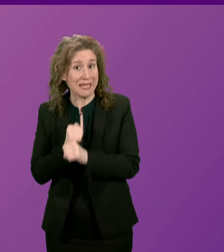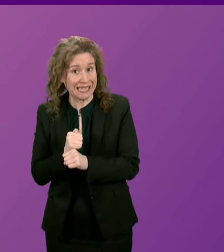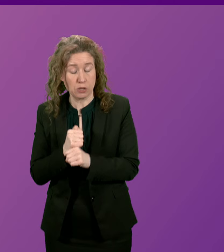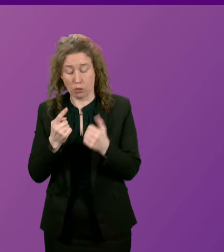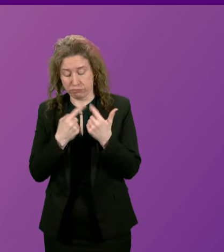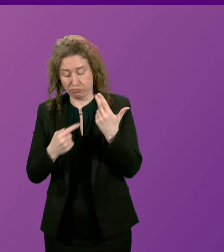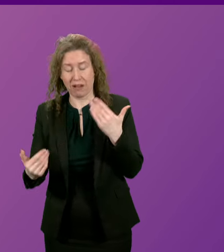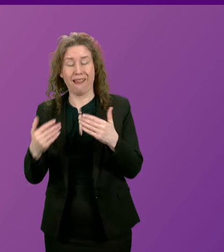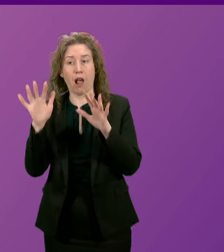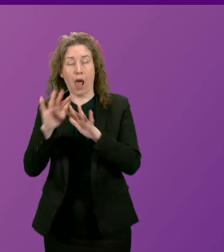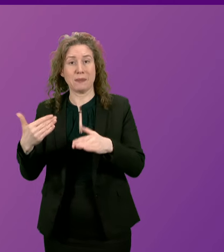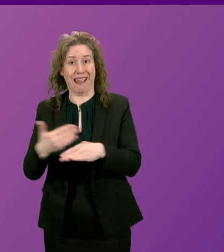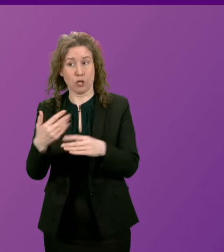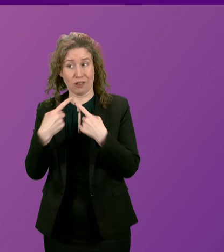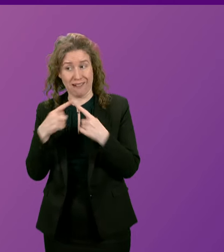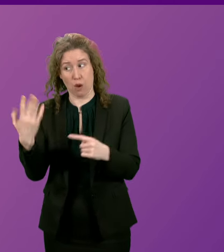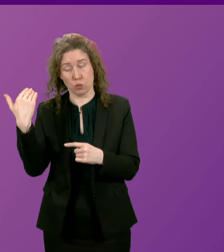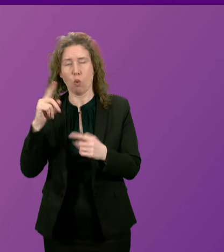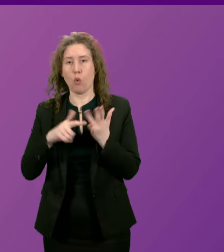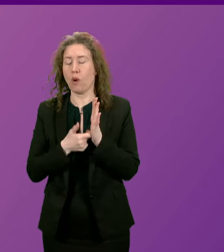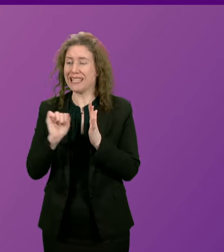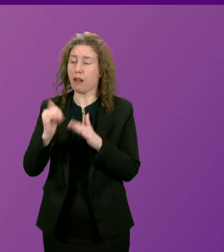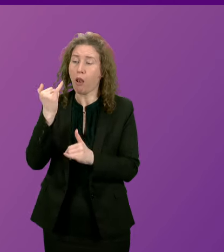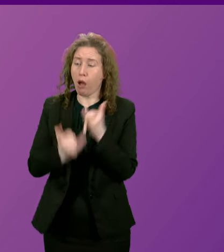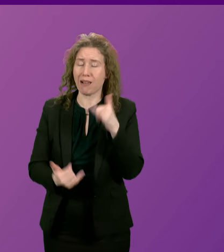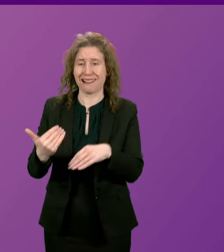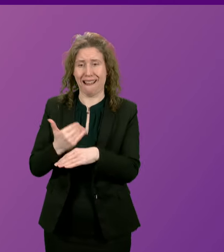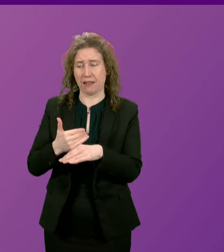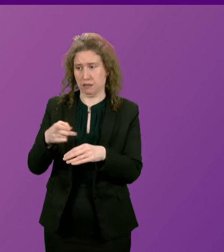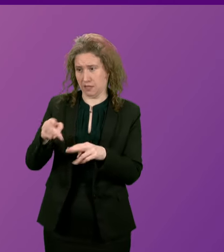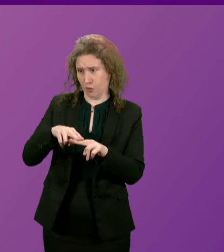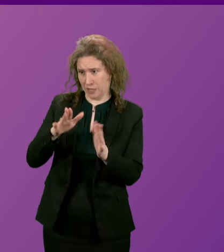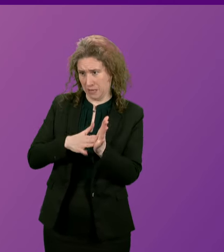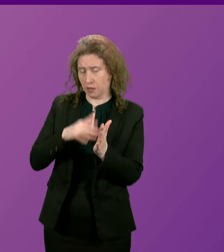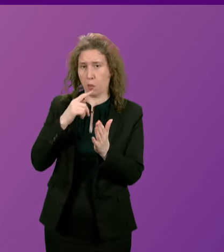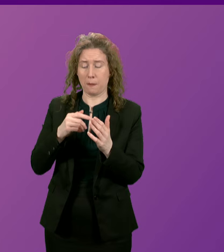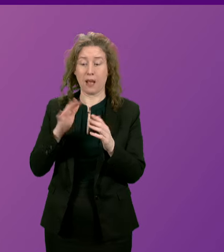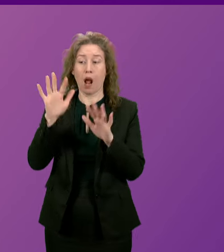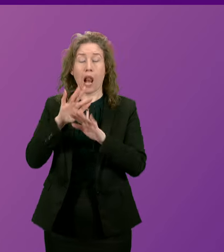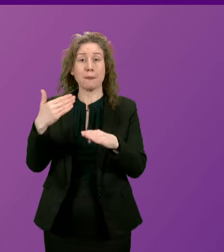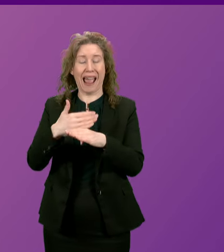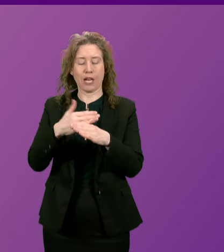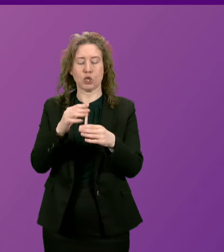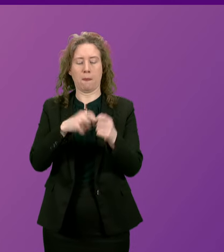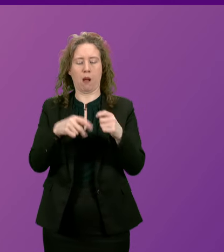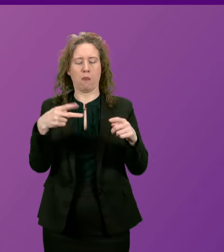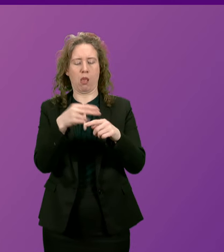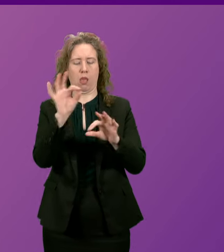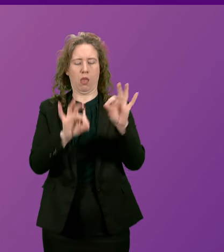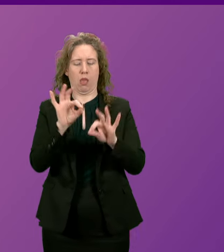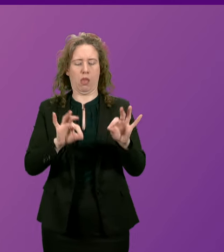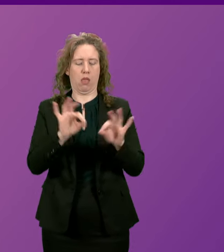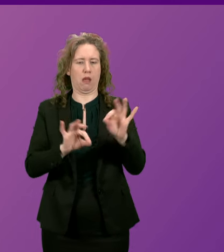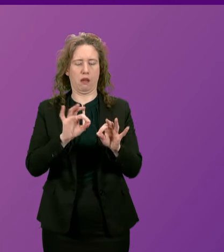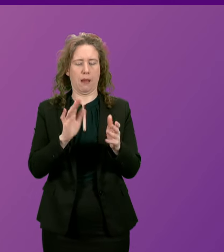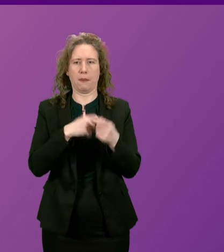climate action announced or will his last act as first minister be watering down climate action and betraying future generations?